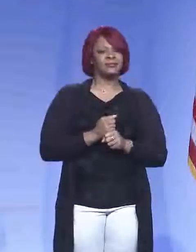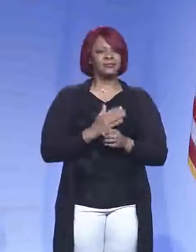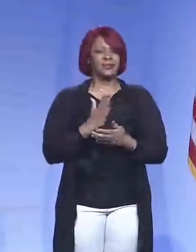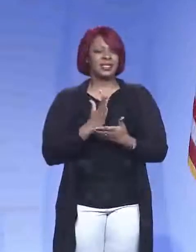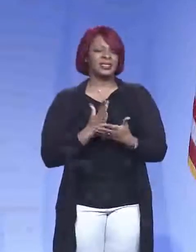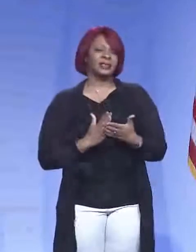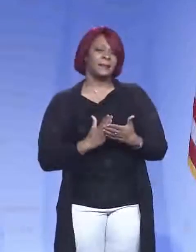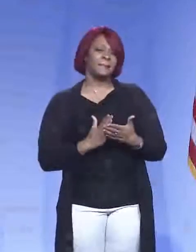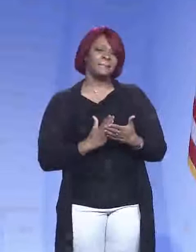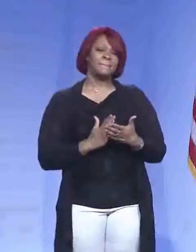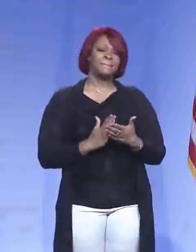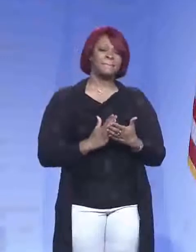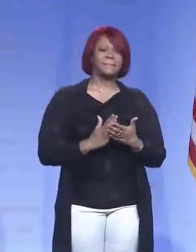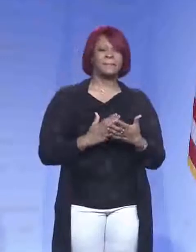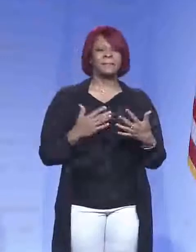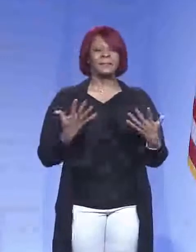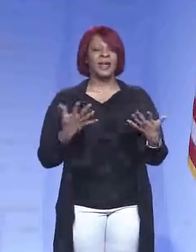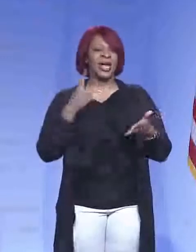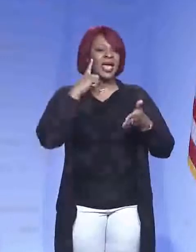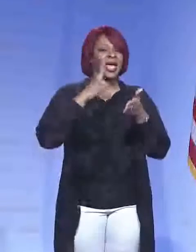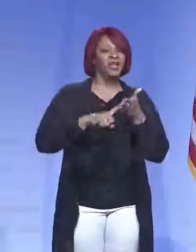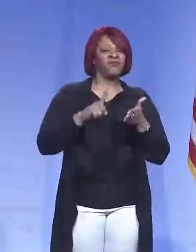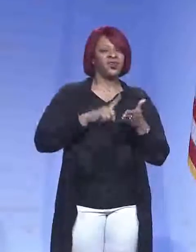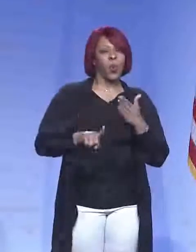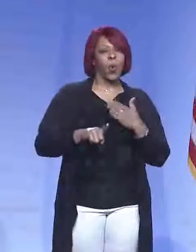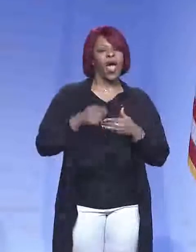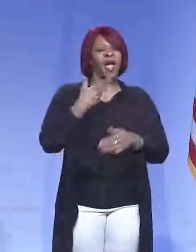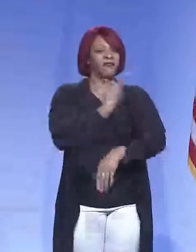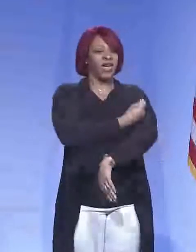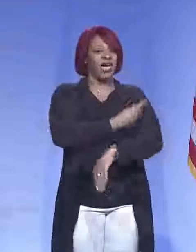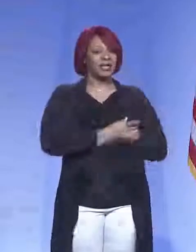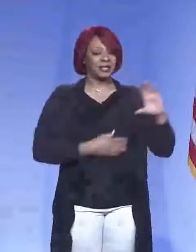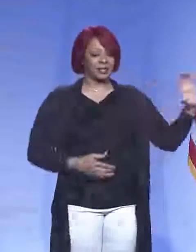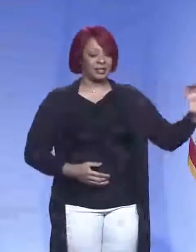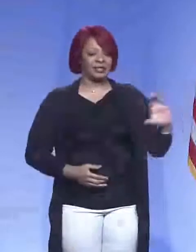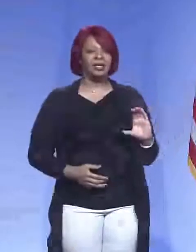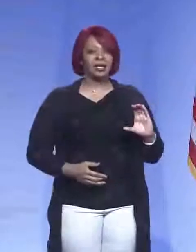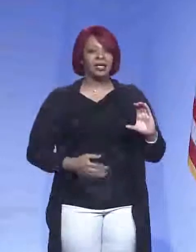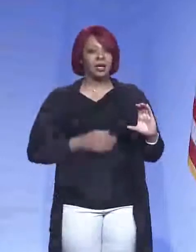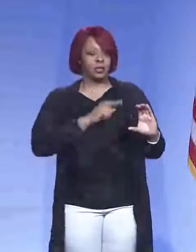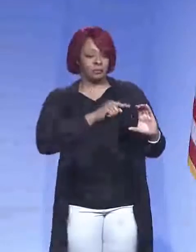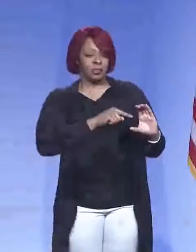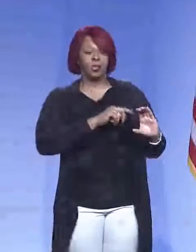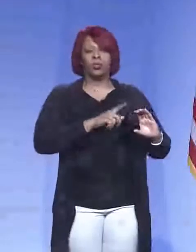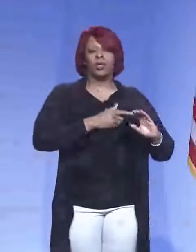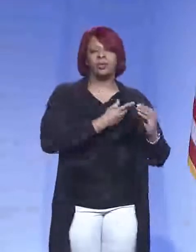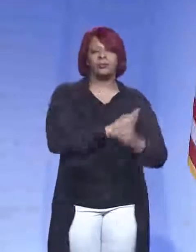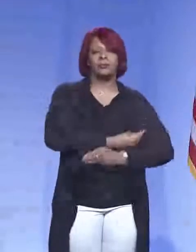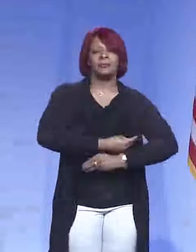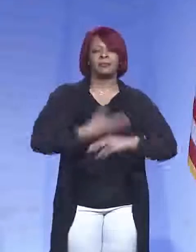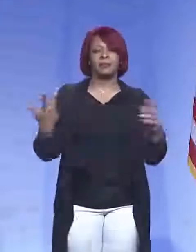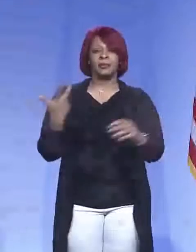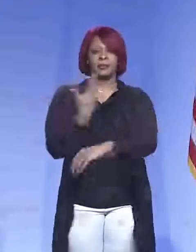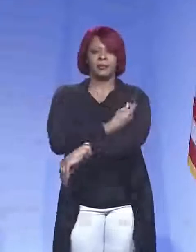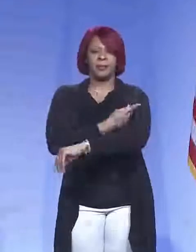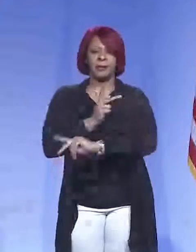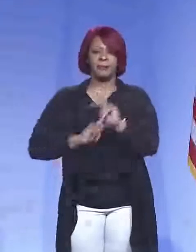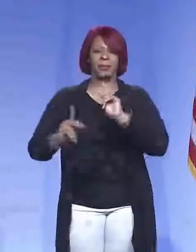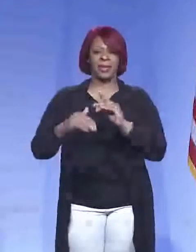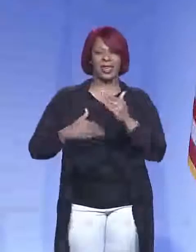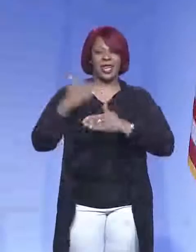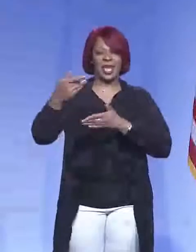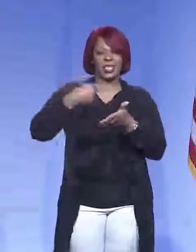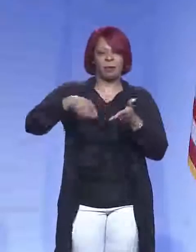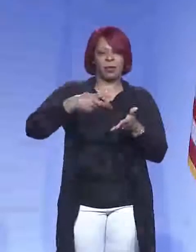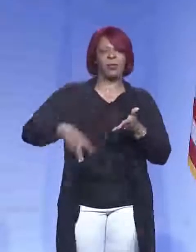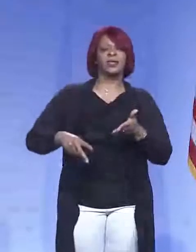some, uh, of a inventory of vaccine. So we're working through getting all that out and getting on this in people's arms within the next couple